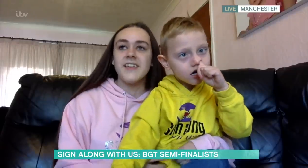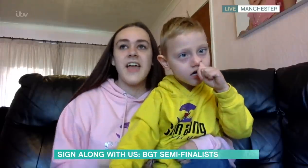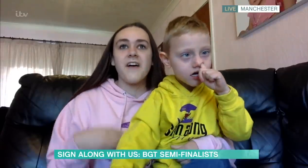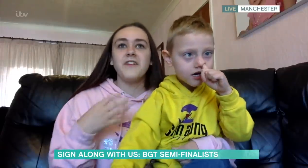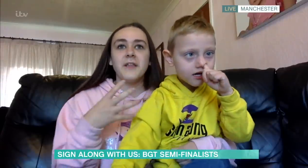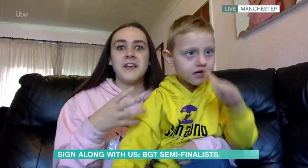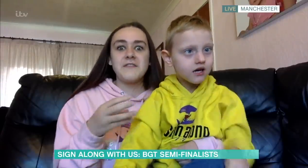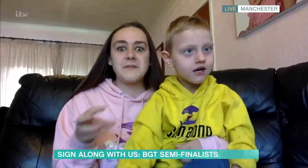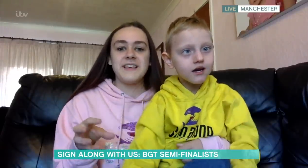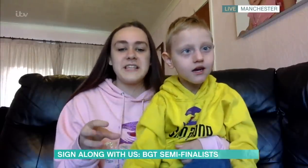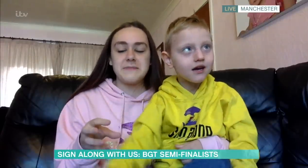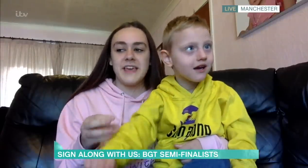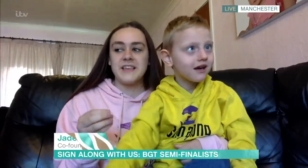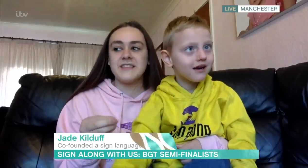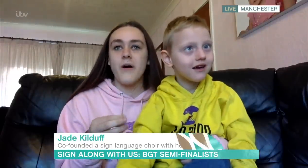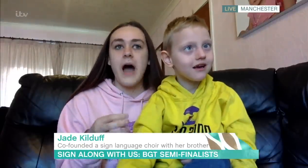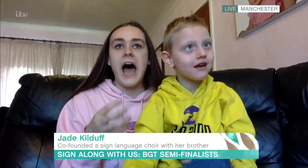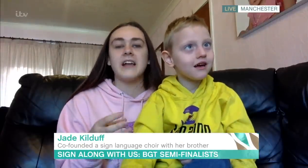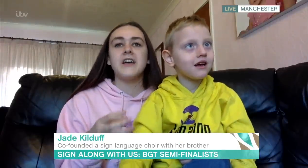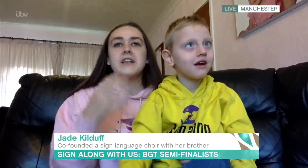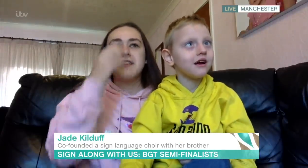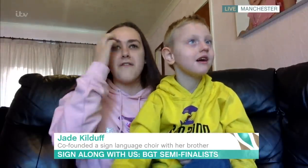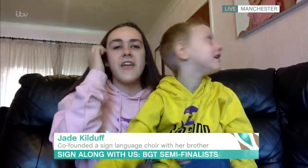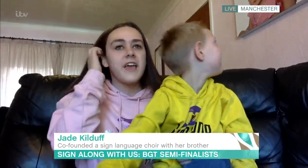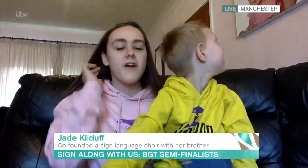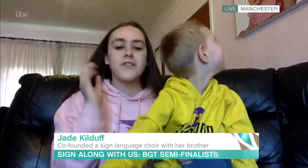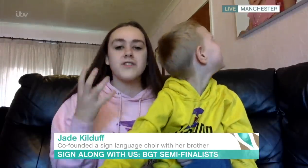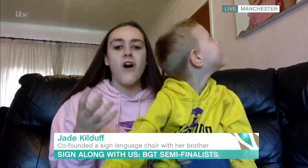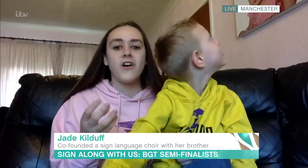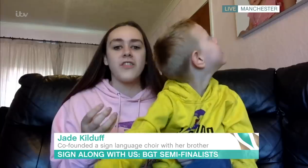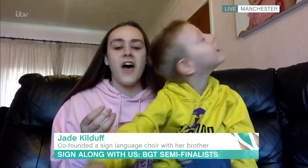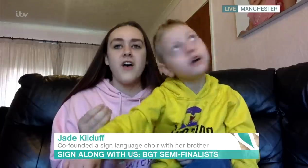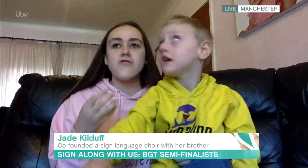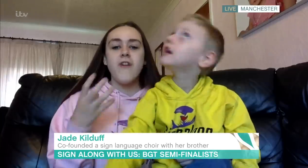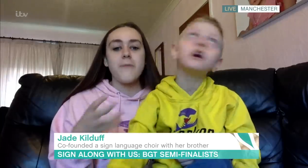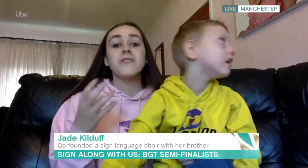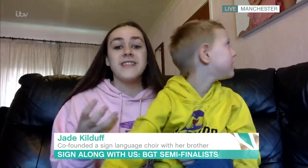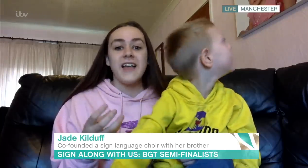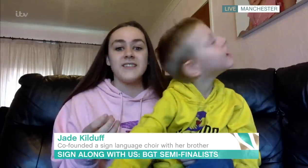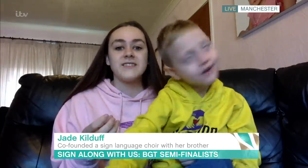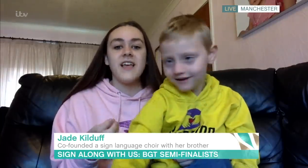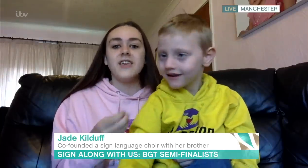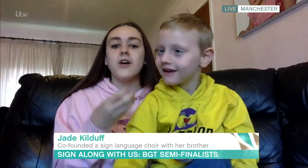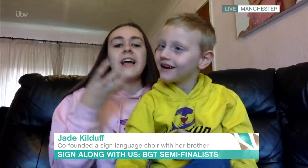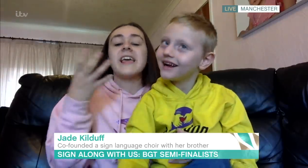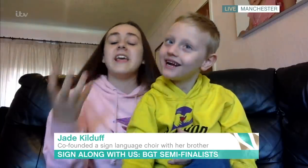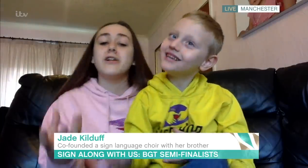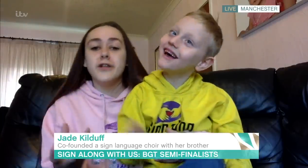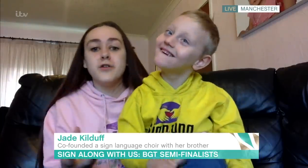Yeah, following on from This Is Me, it's so hard to think of a song that represents, you know, like inclusion,